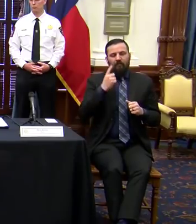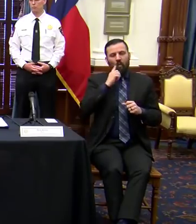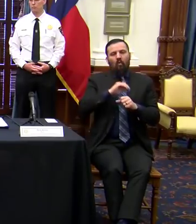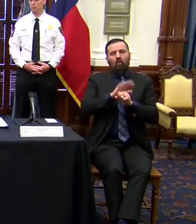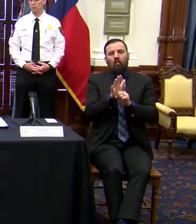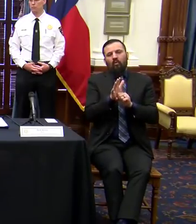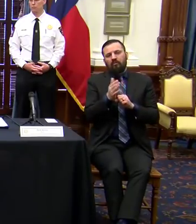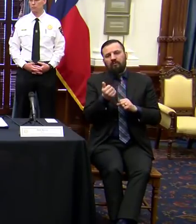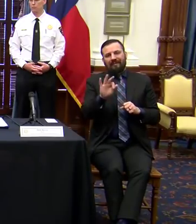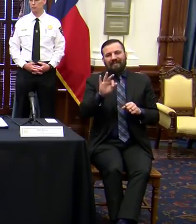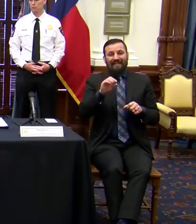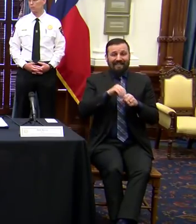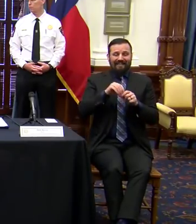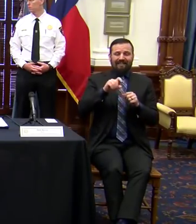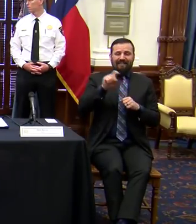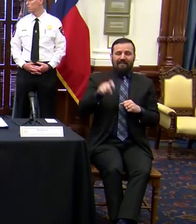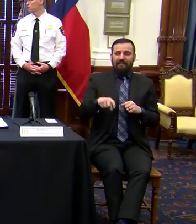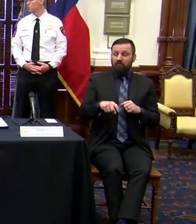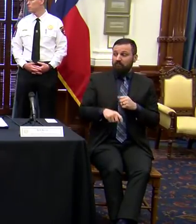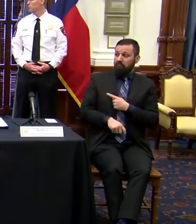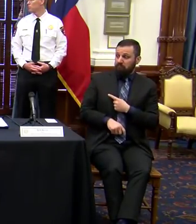spread in the state of Texas?